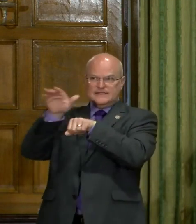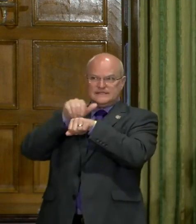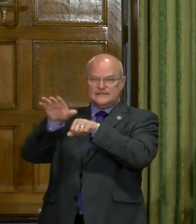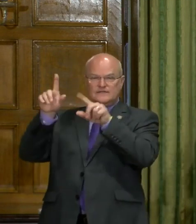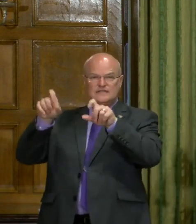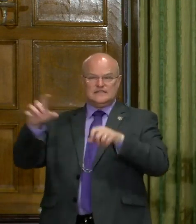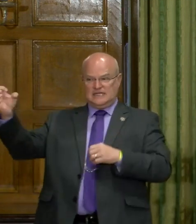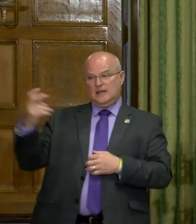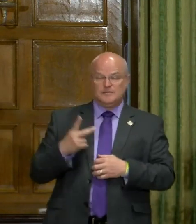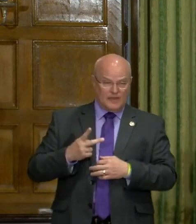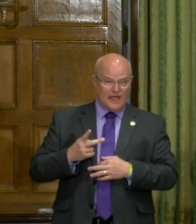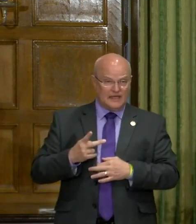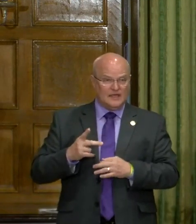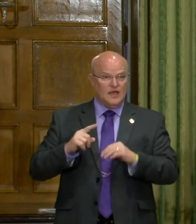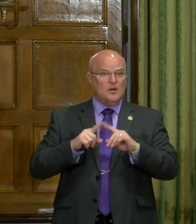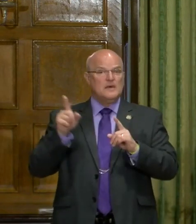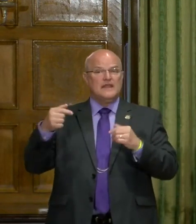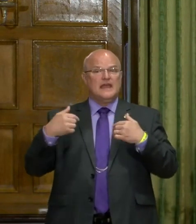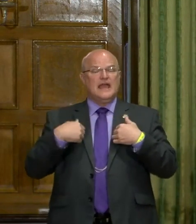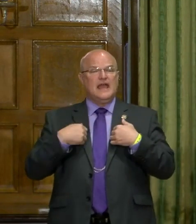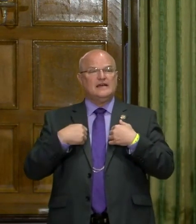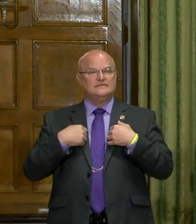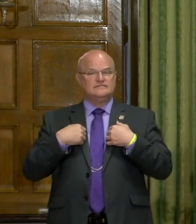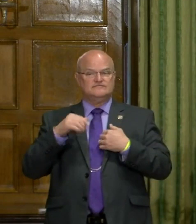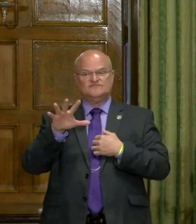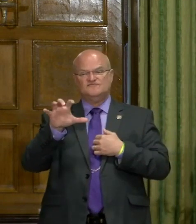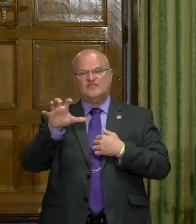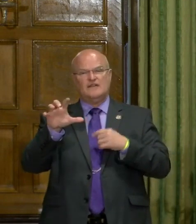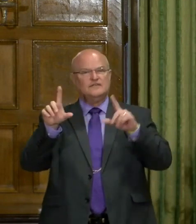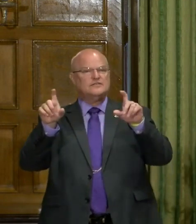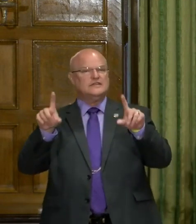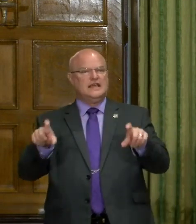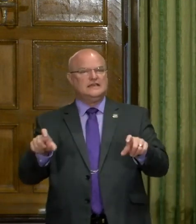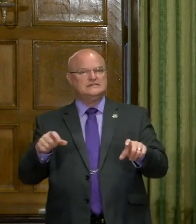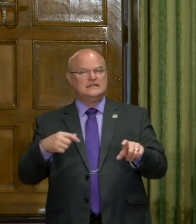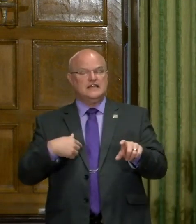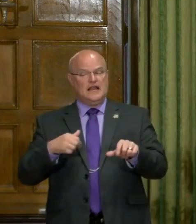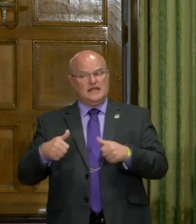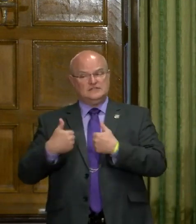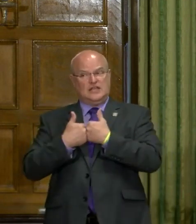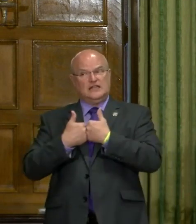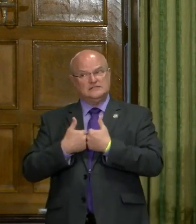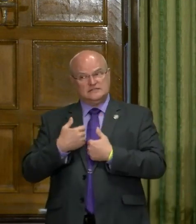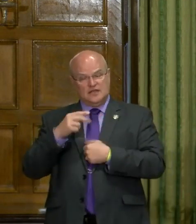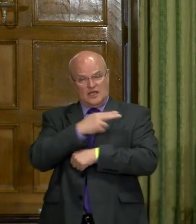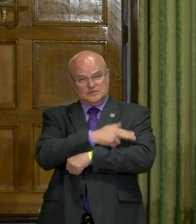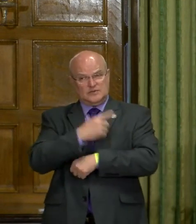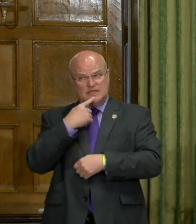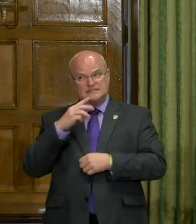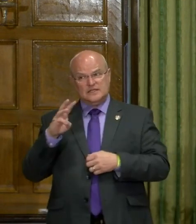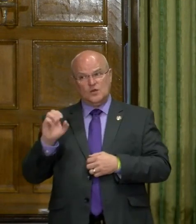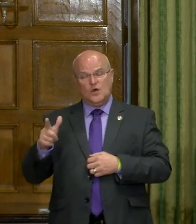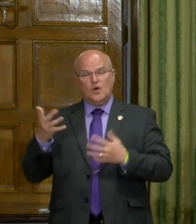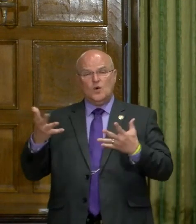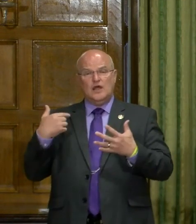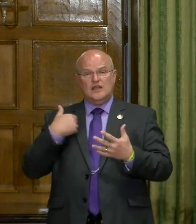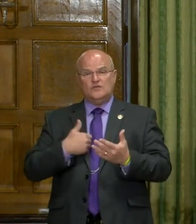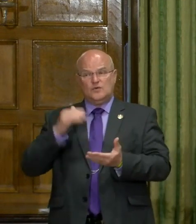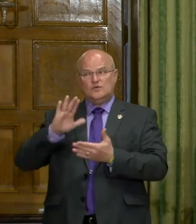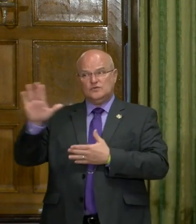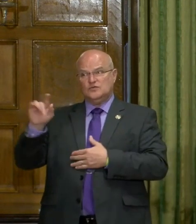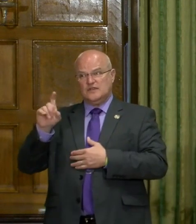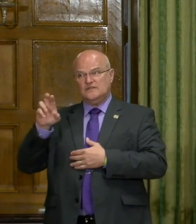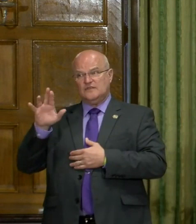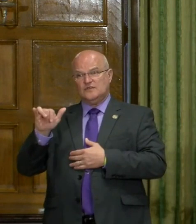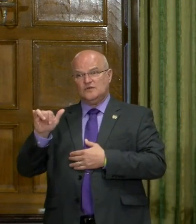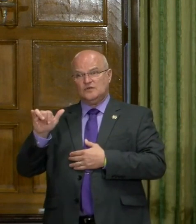off for testing and they come back. But they've got a capacity for 500 tests and I challenged them and I said, well, what if we reduce